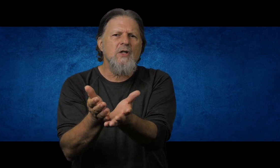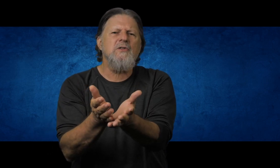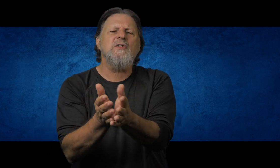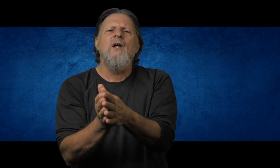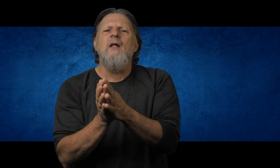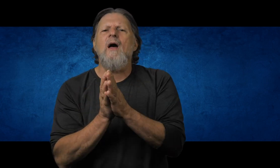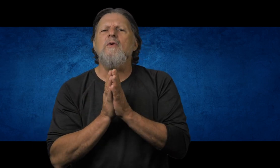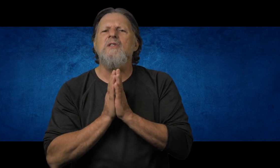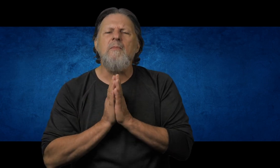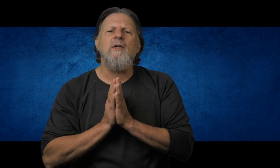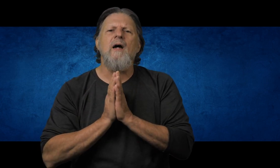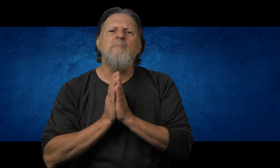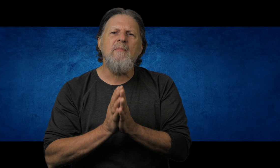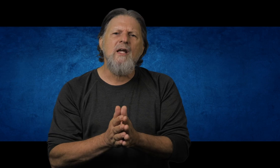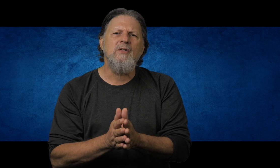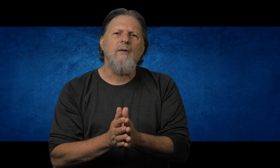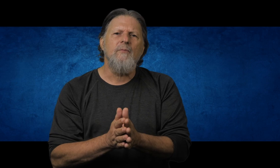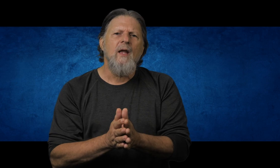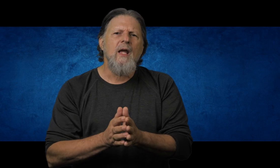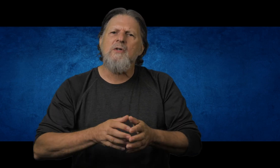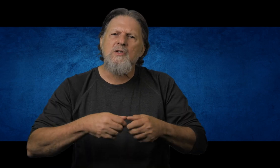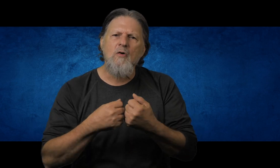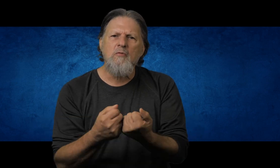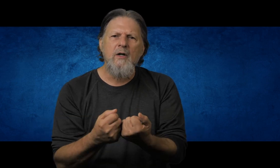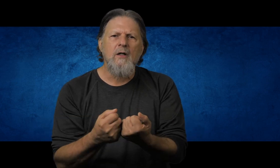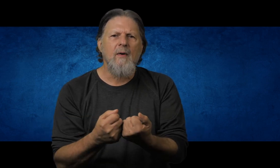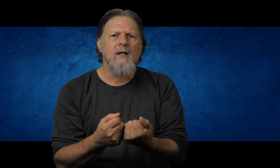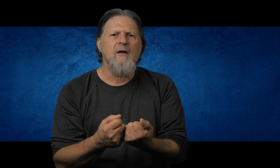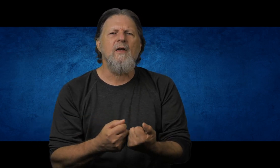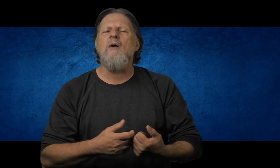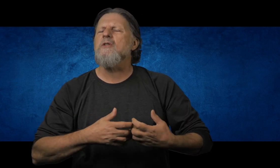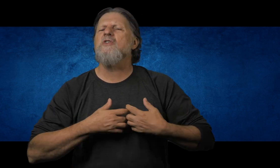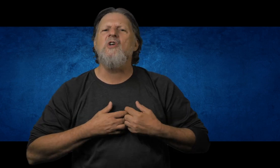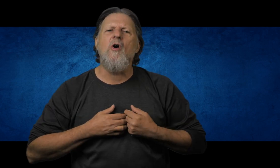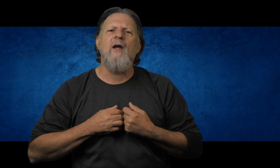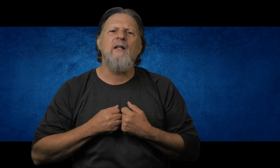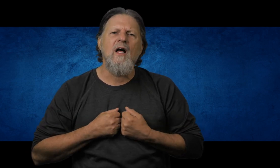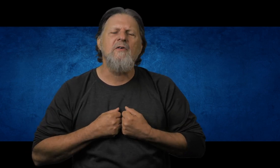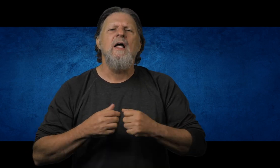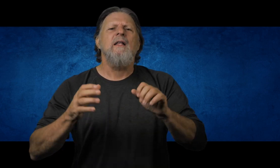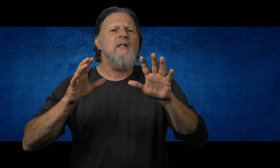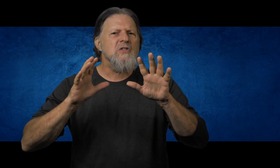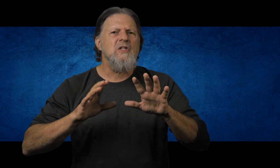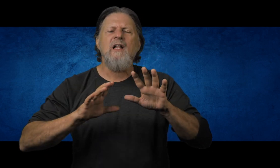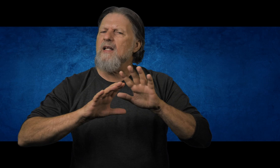Jesus that was simply amazing. He was so real in my life, and I was so in love. Then suddenly